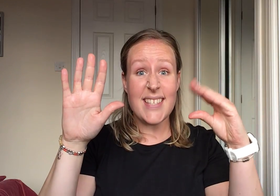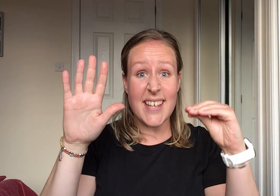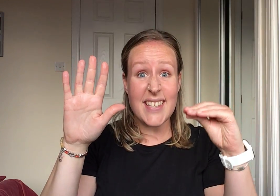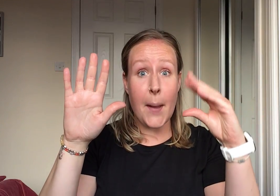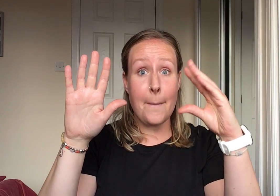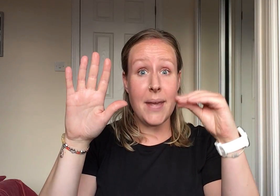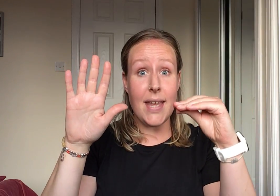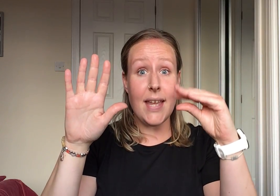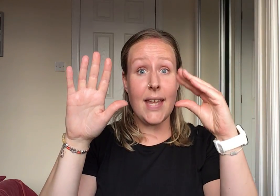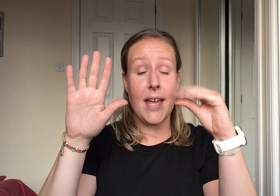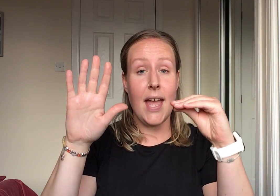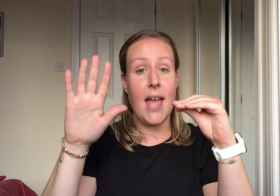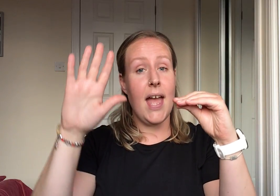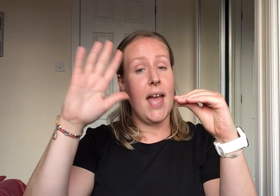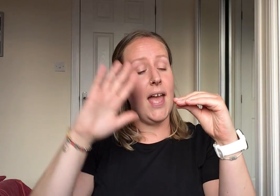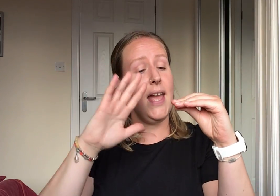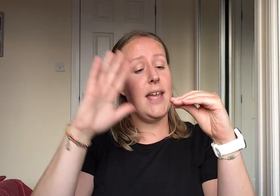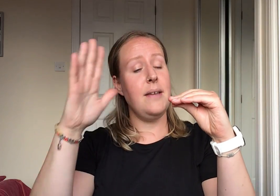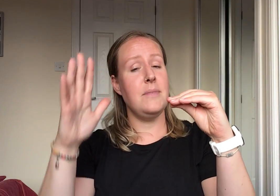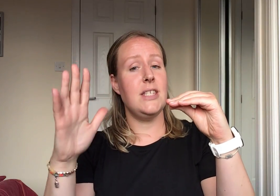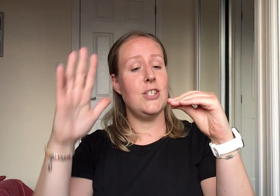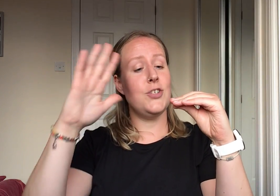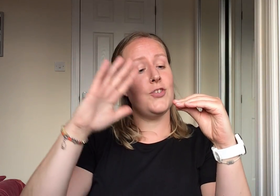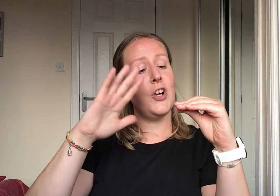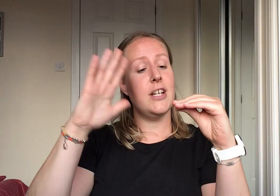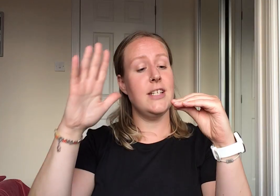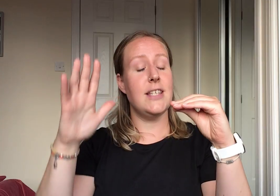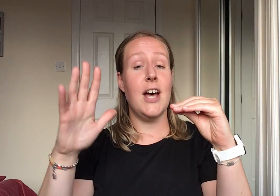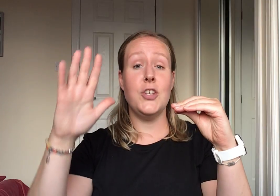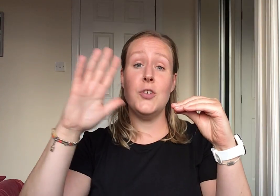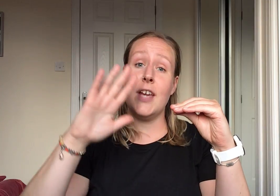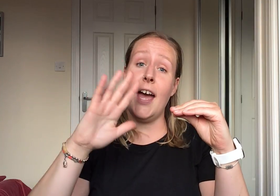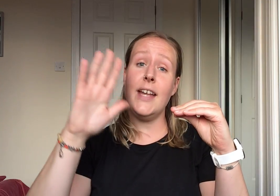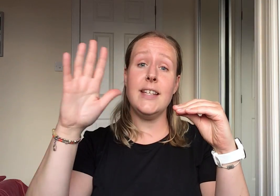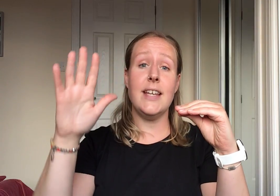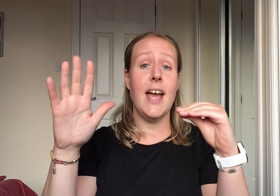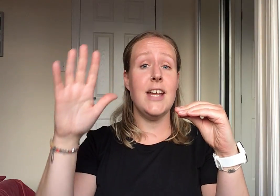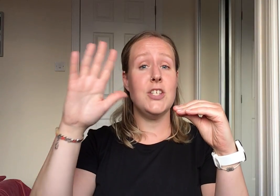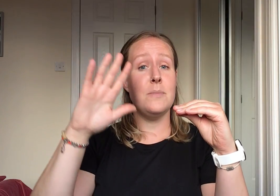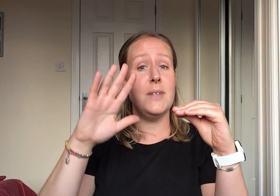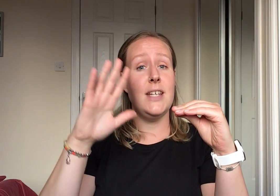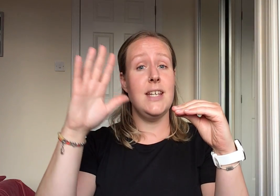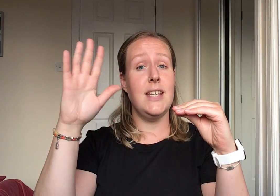as can be. Hey Mr. Crocodile you can't catch me.